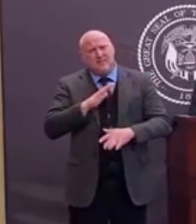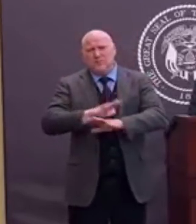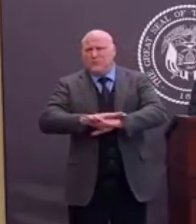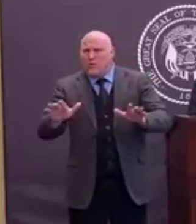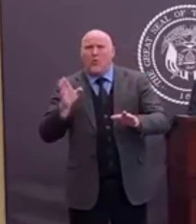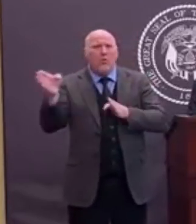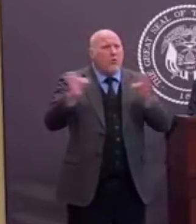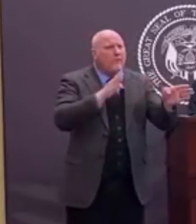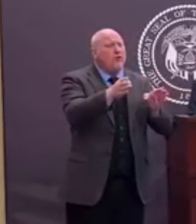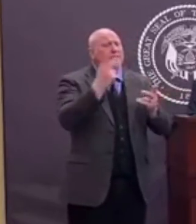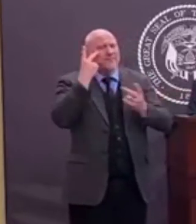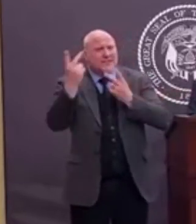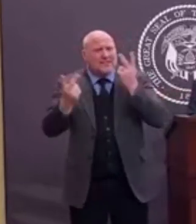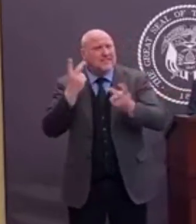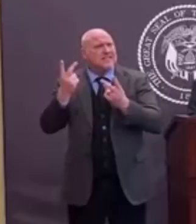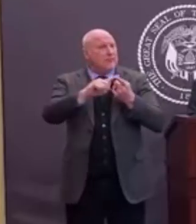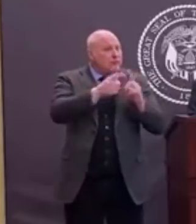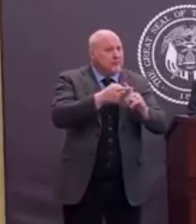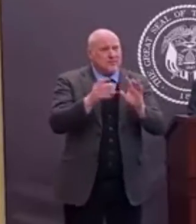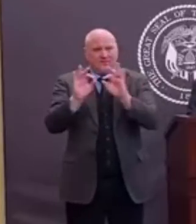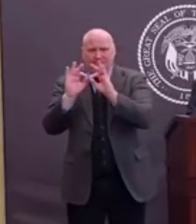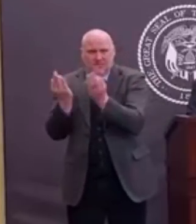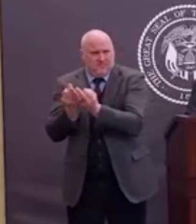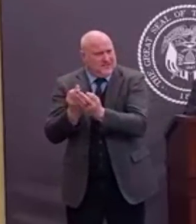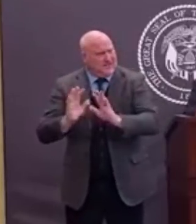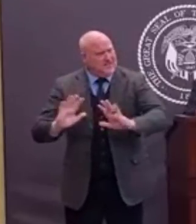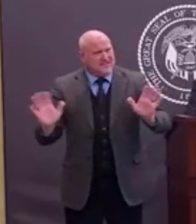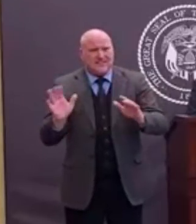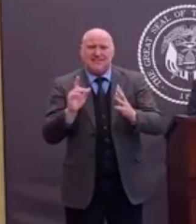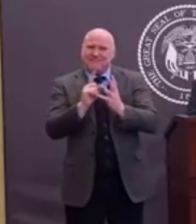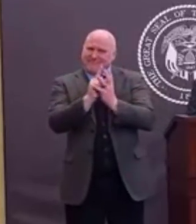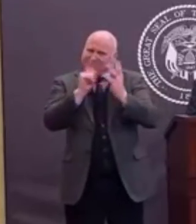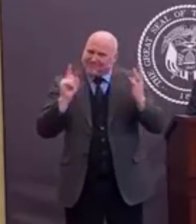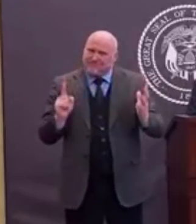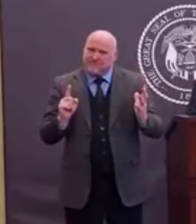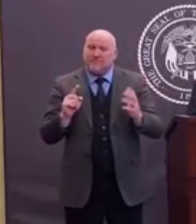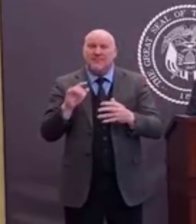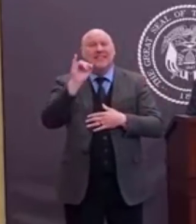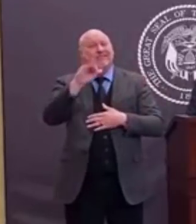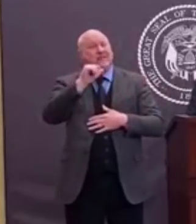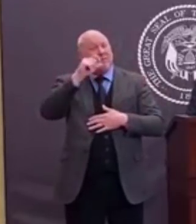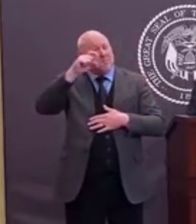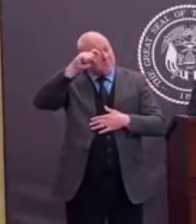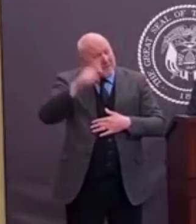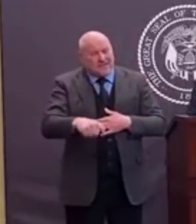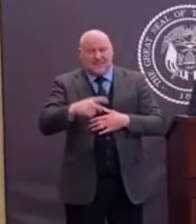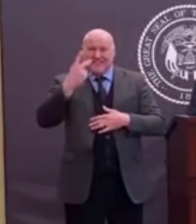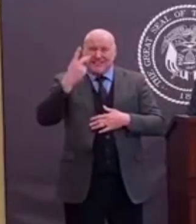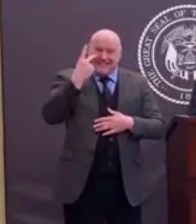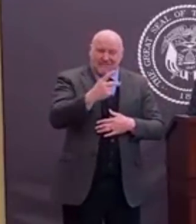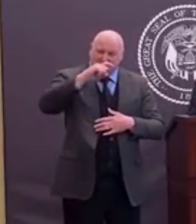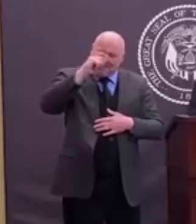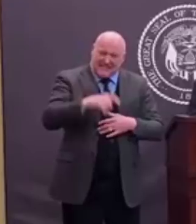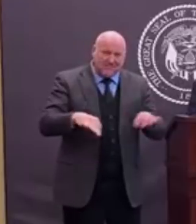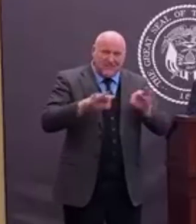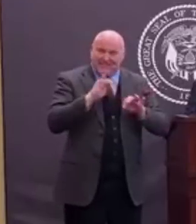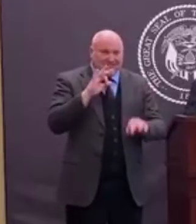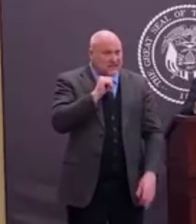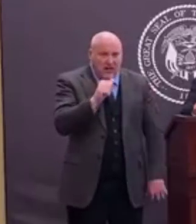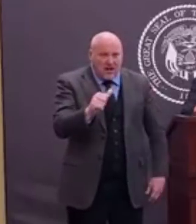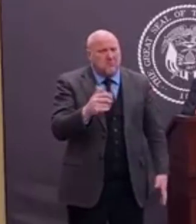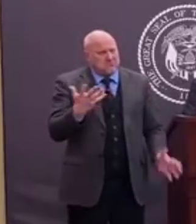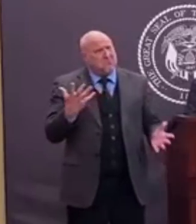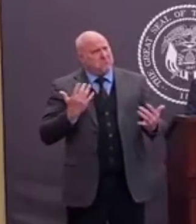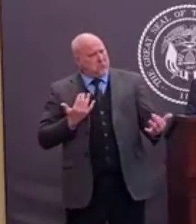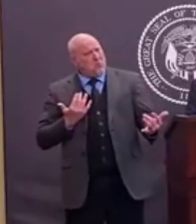family that does not have some kind of an urgent need connected to it. Do not interact